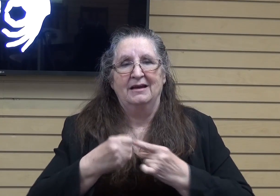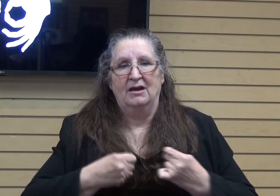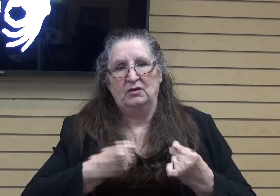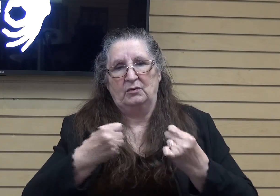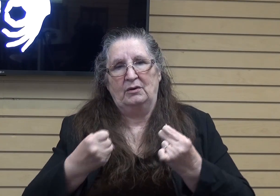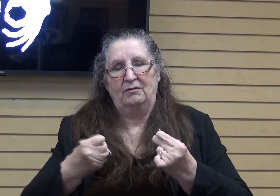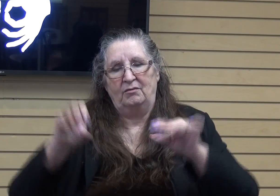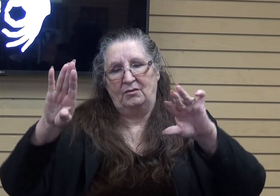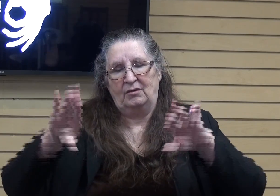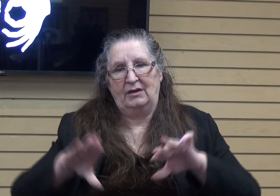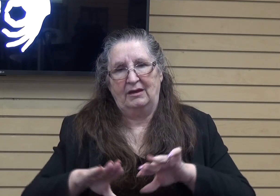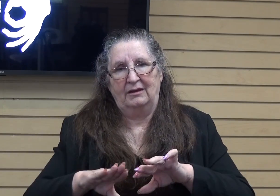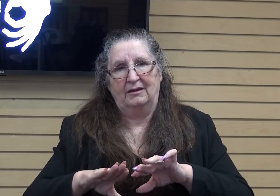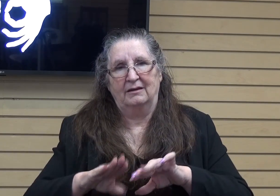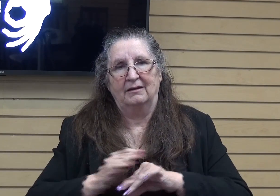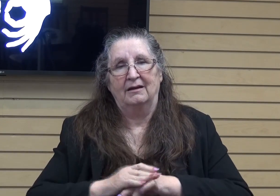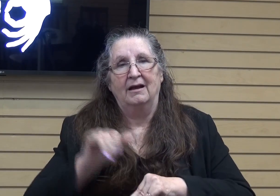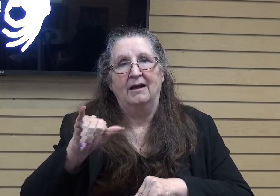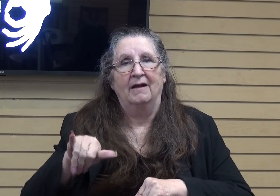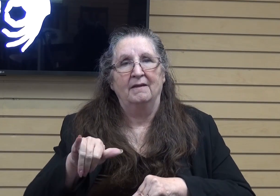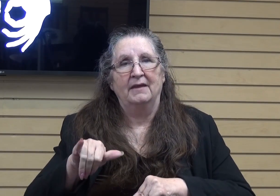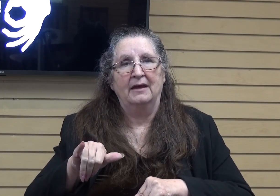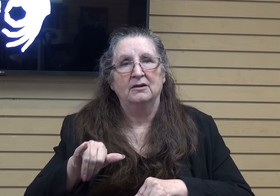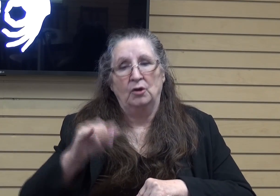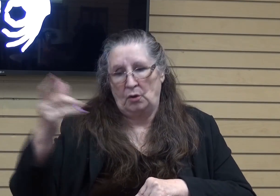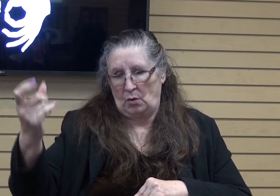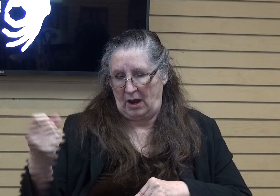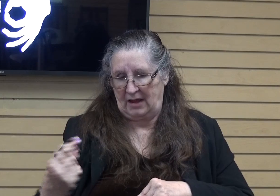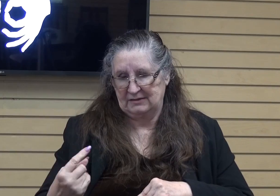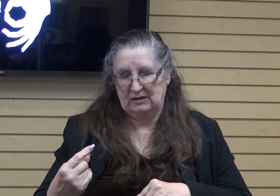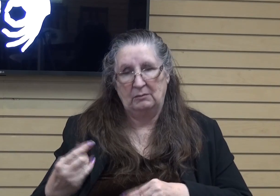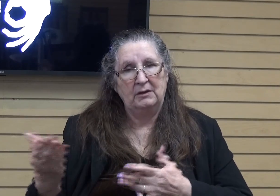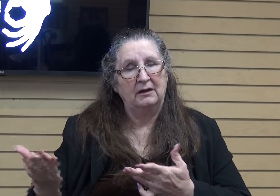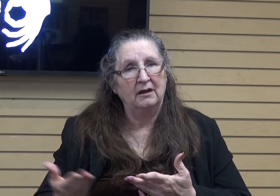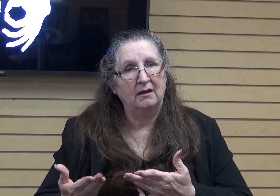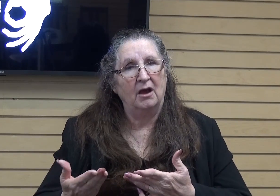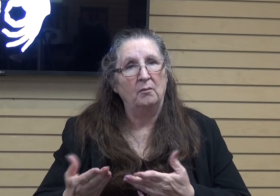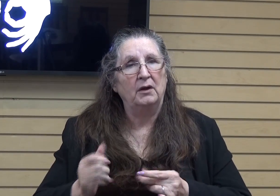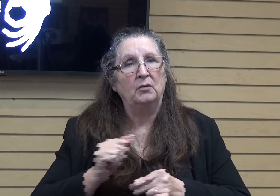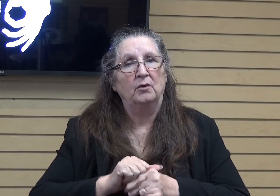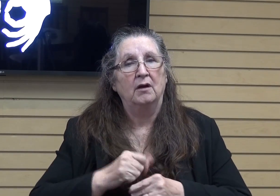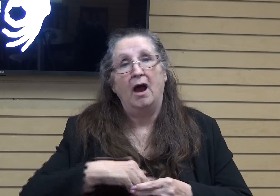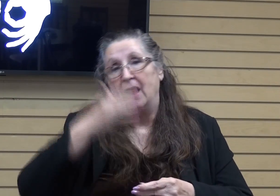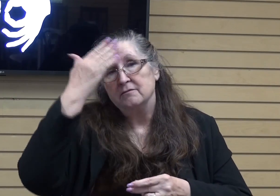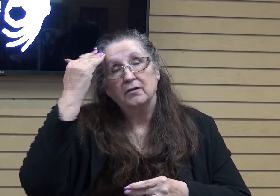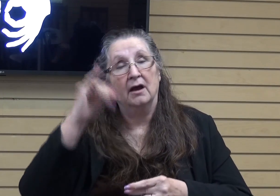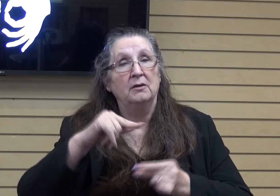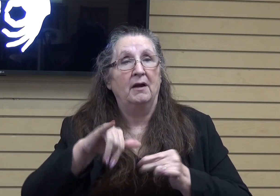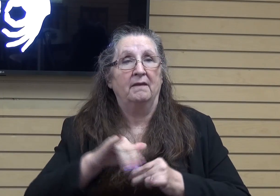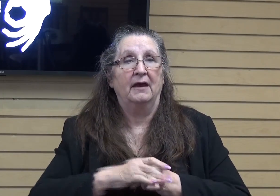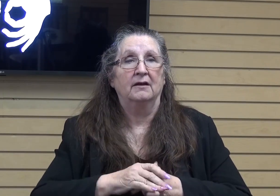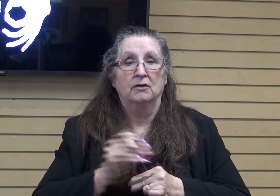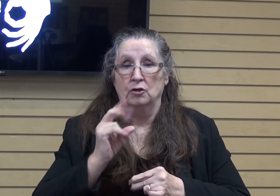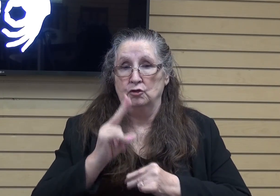canyon one day, and I just, that, her asking me to come work with her, I totally forgot about. And this was a couple years later,